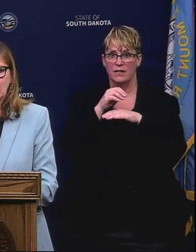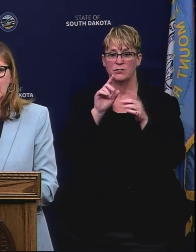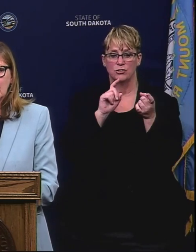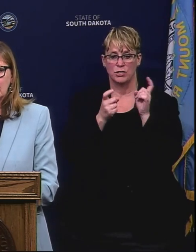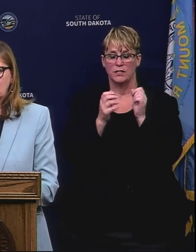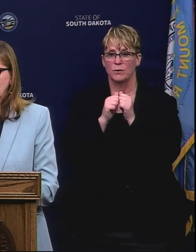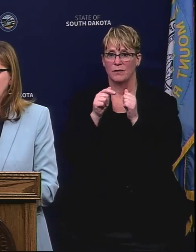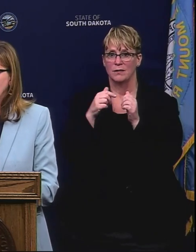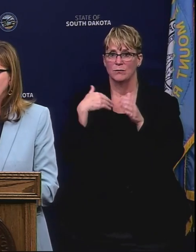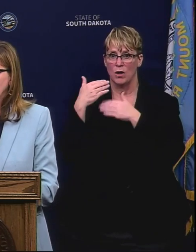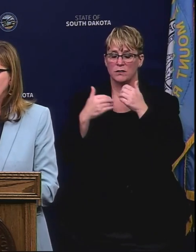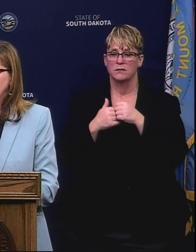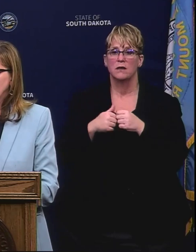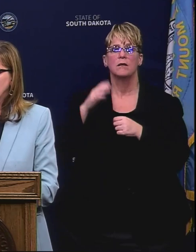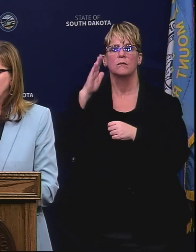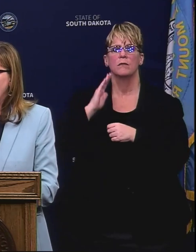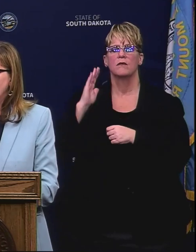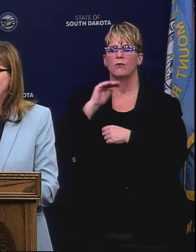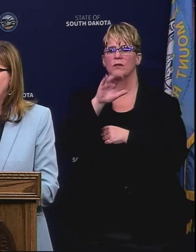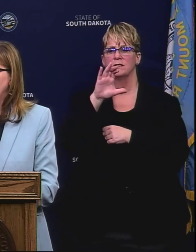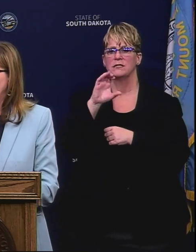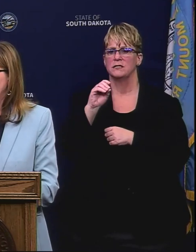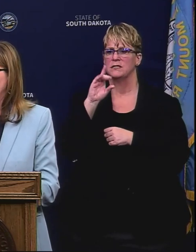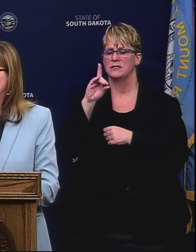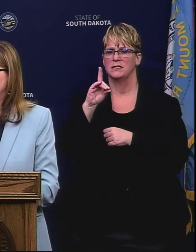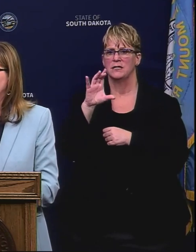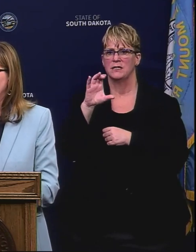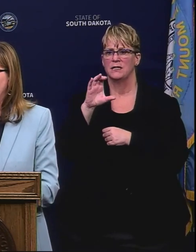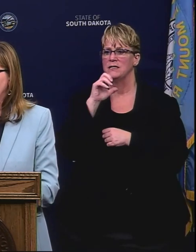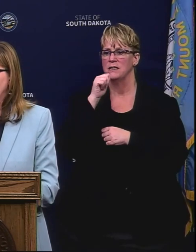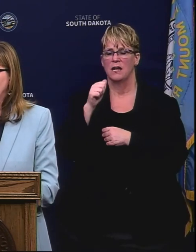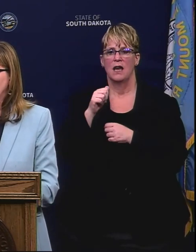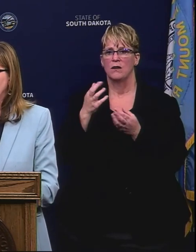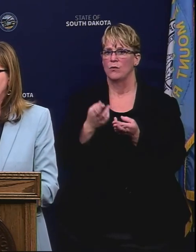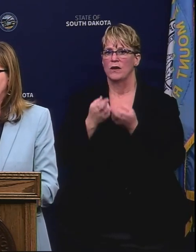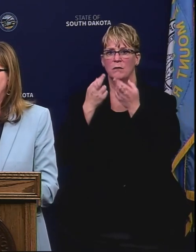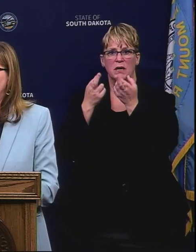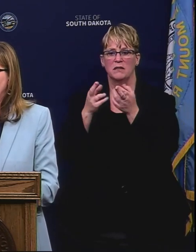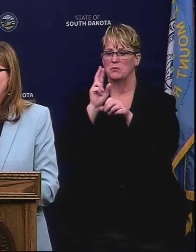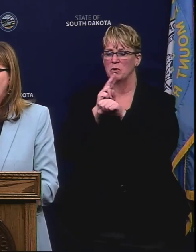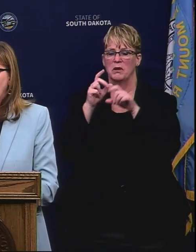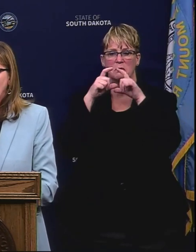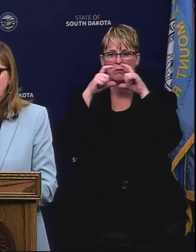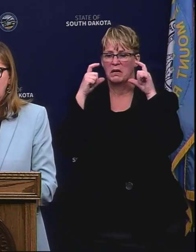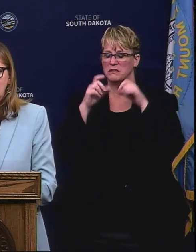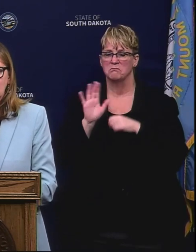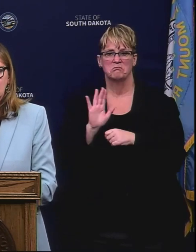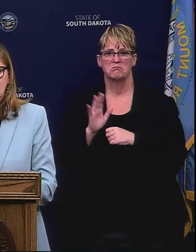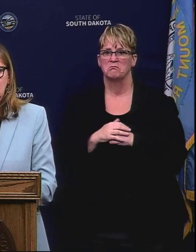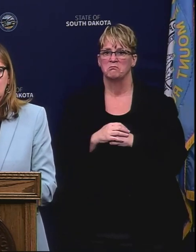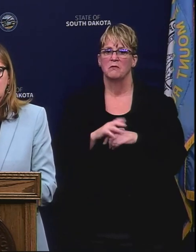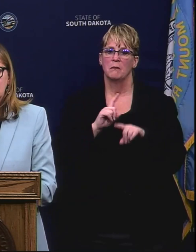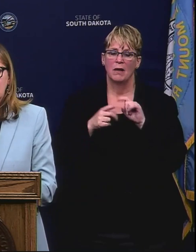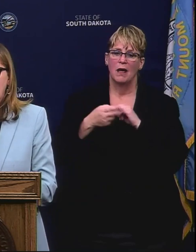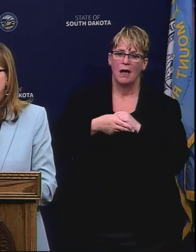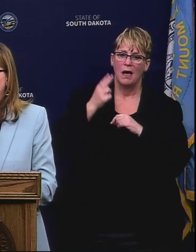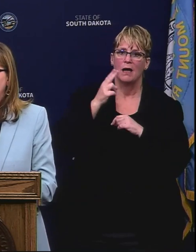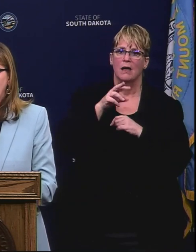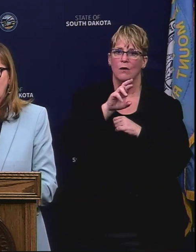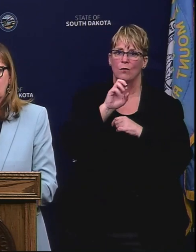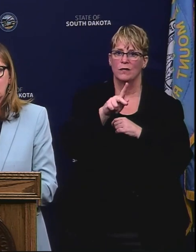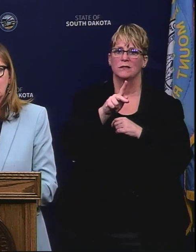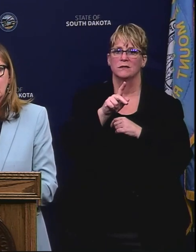And so there was a time when the CDC did not recommend routine masking, except for very high risk individuals